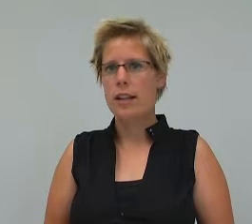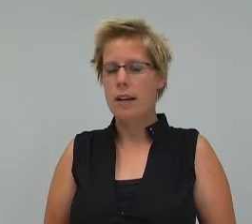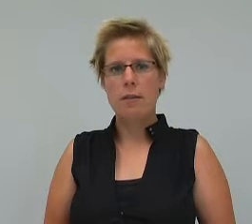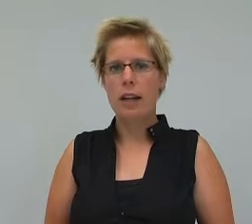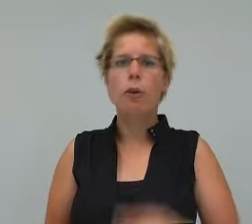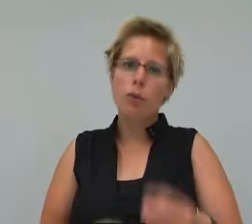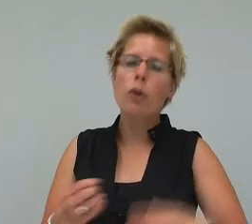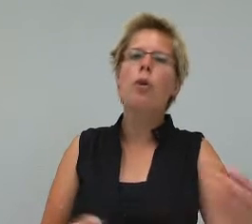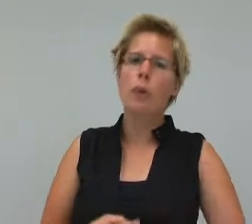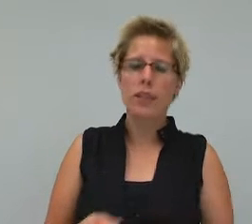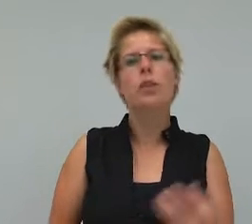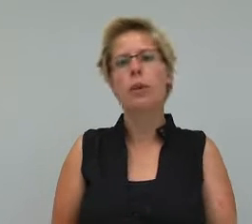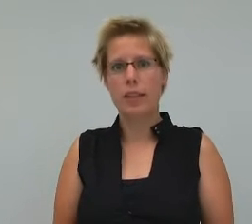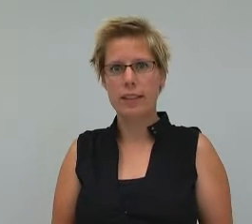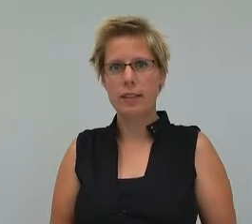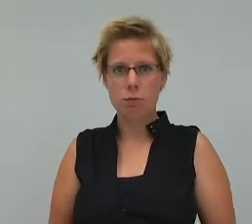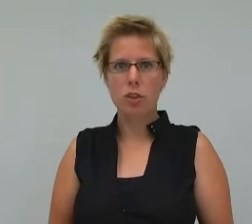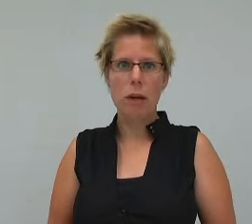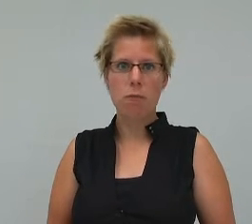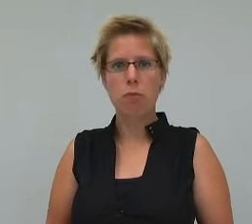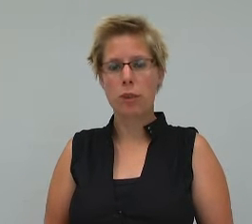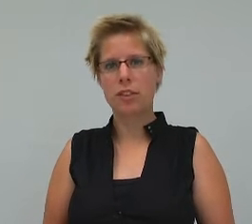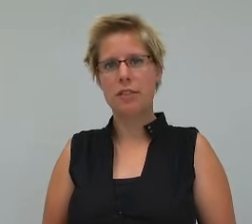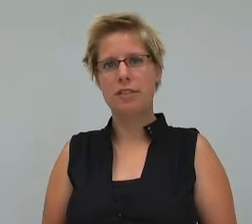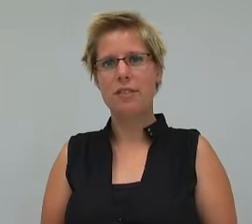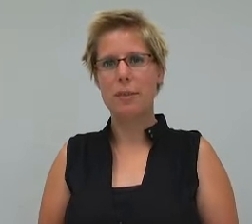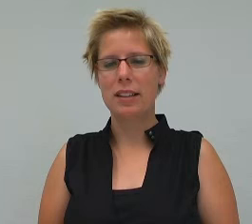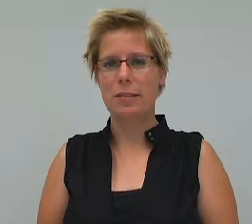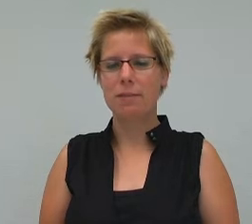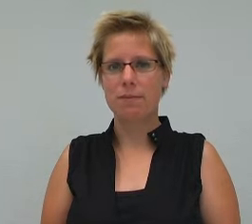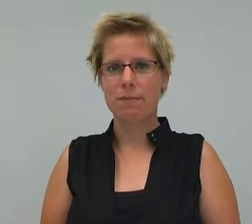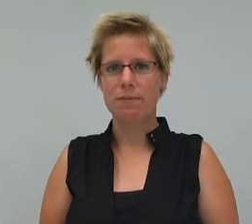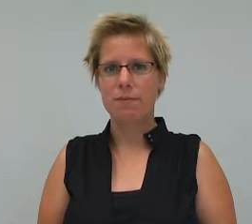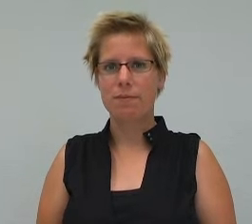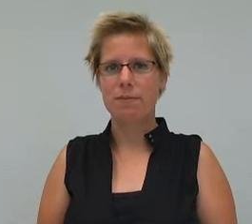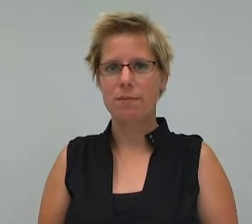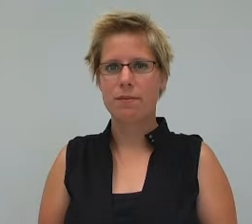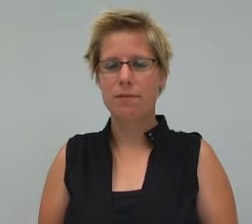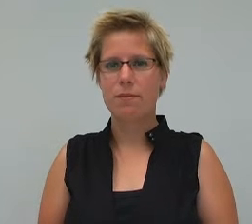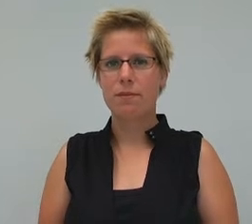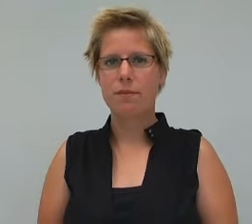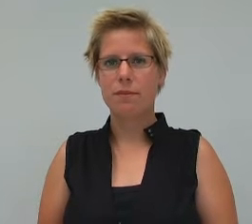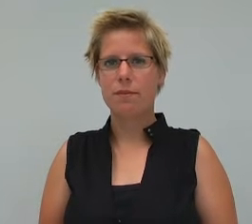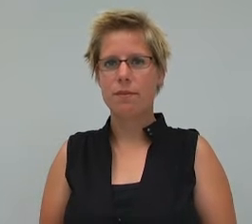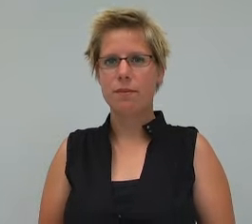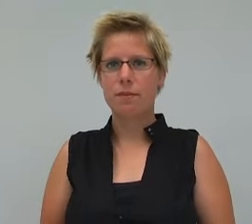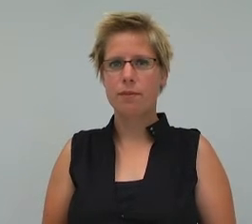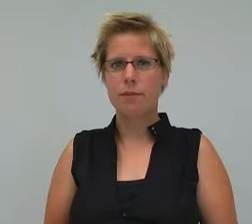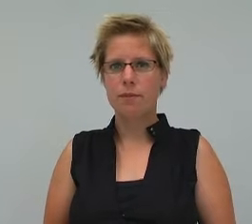are looking for a good way to deal with it. So I am positive. Okay. And what is a good example for e